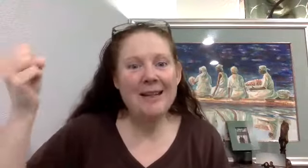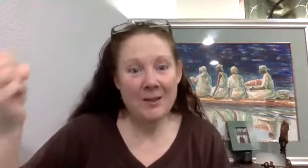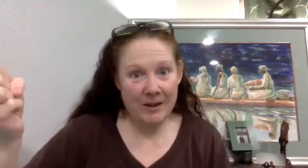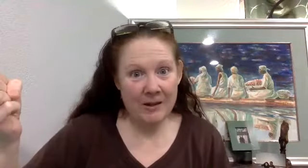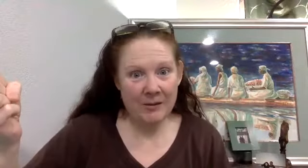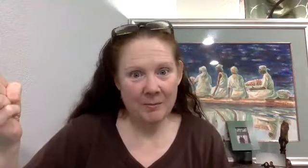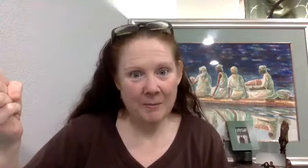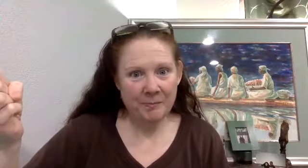disease.